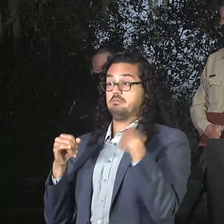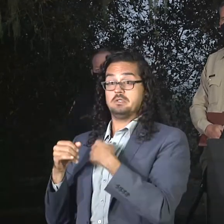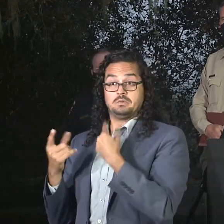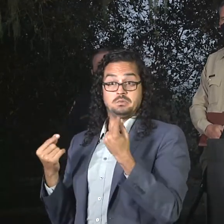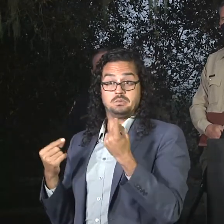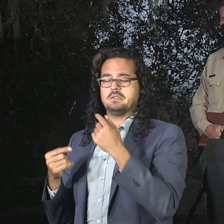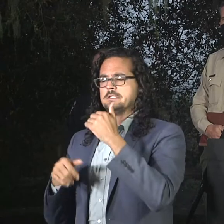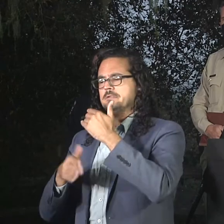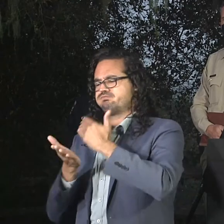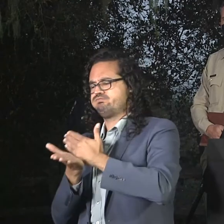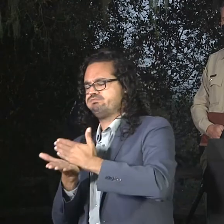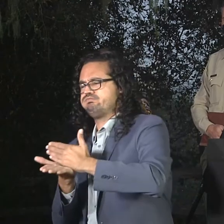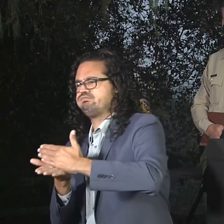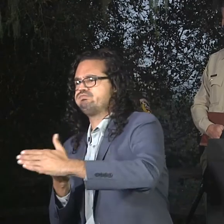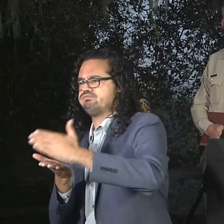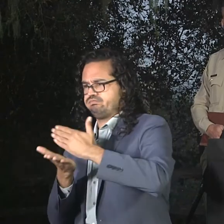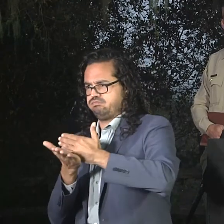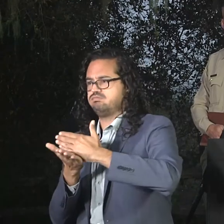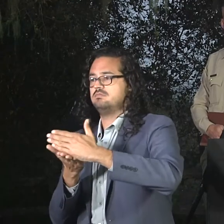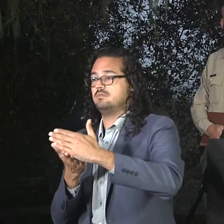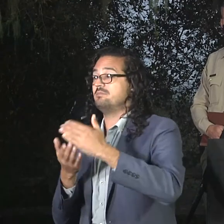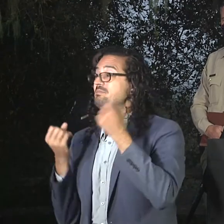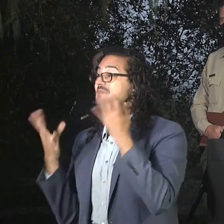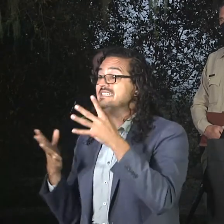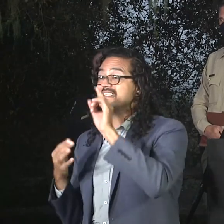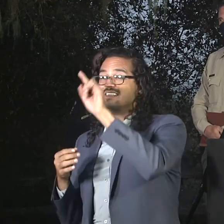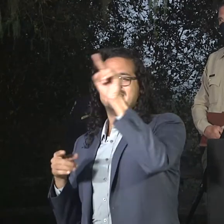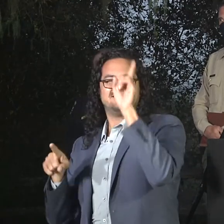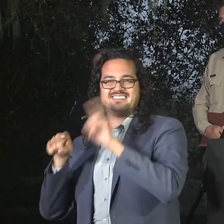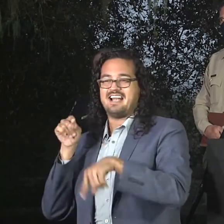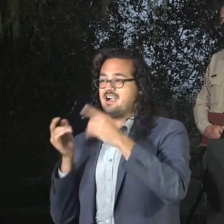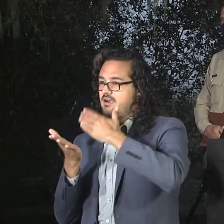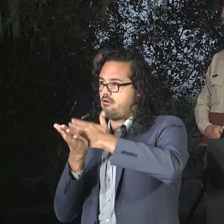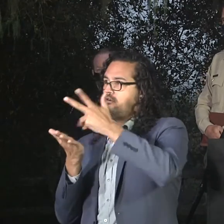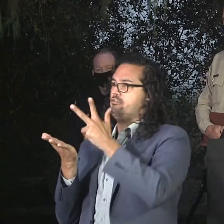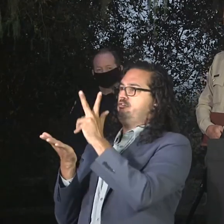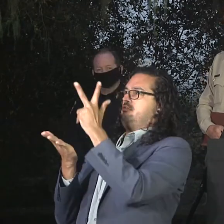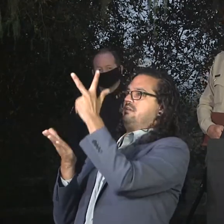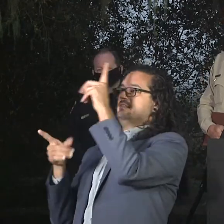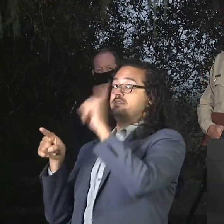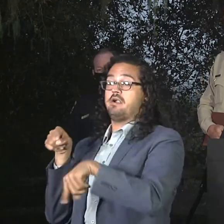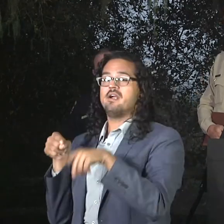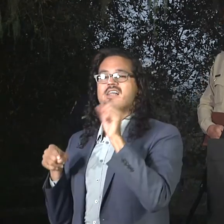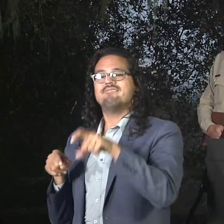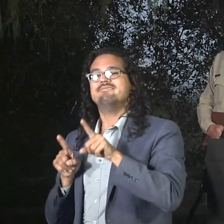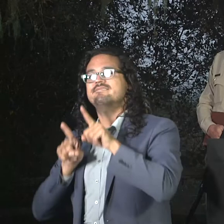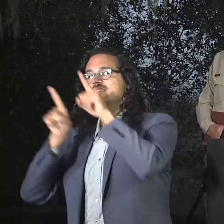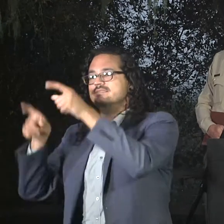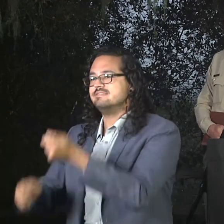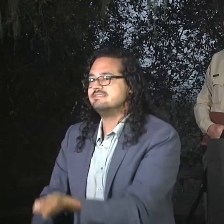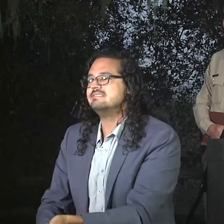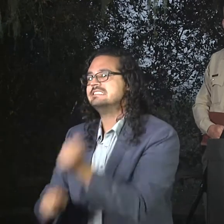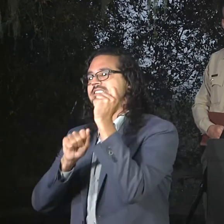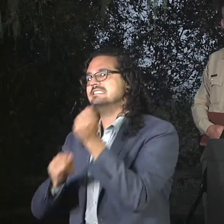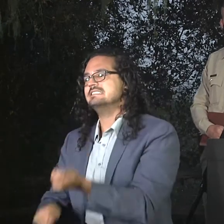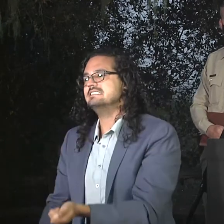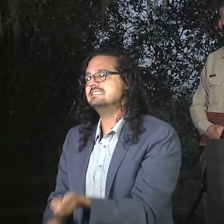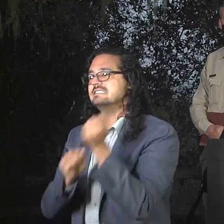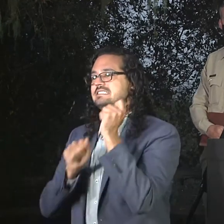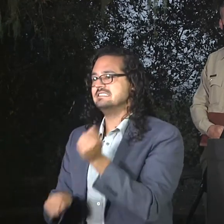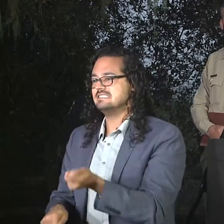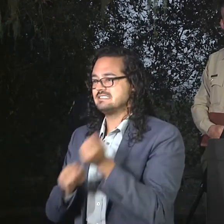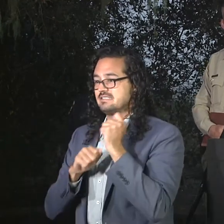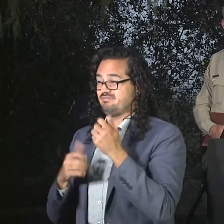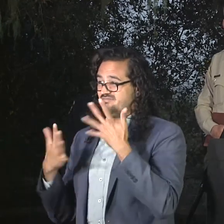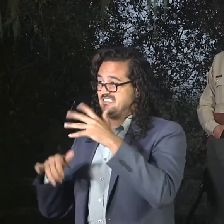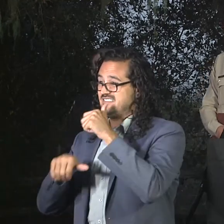utilizing hand lines to do that. What we've done so far is we've done a line that has only checked up the fire, basically